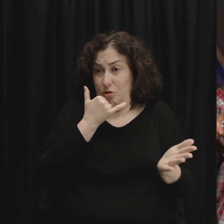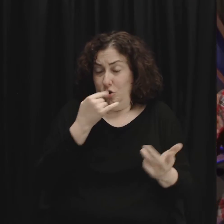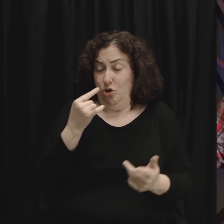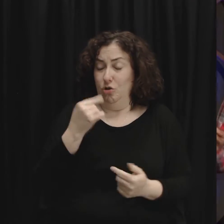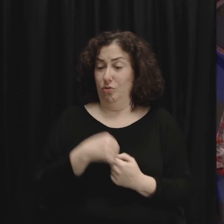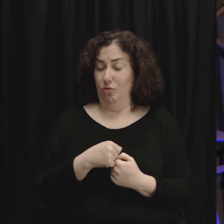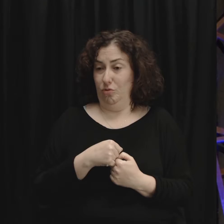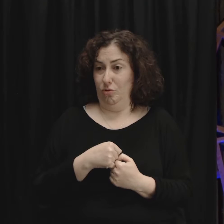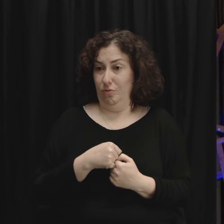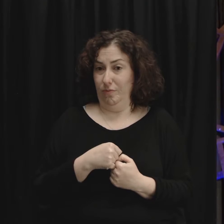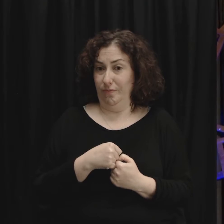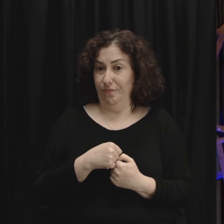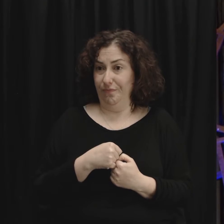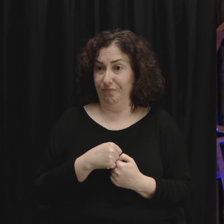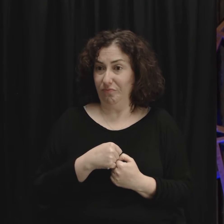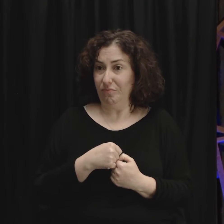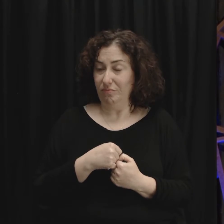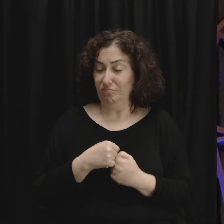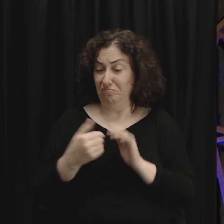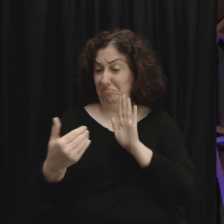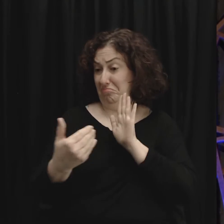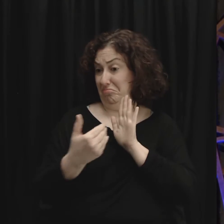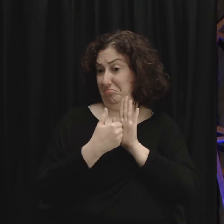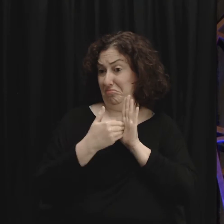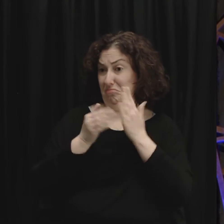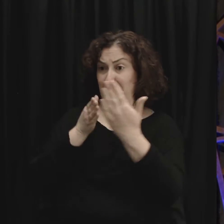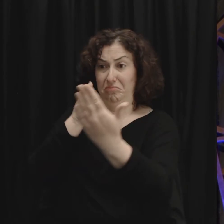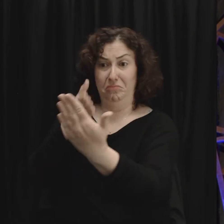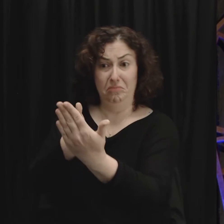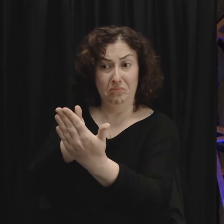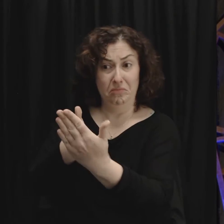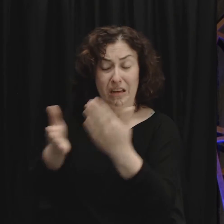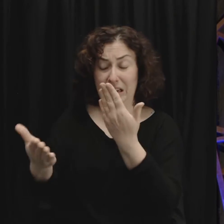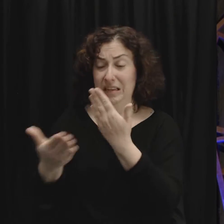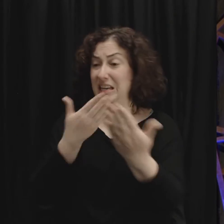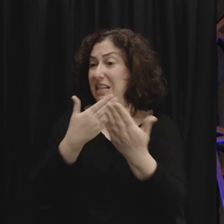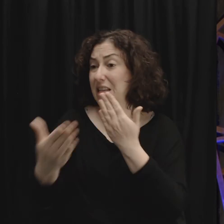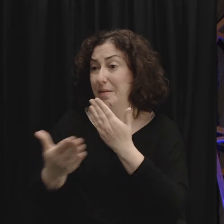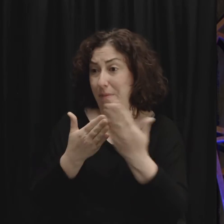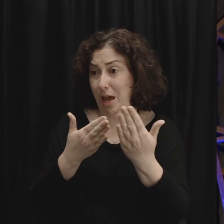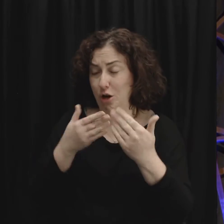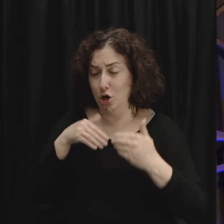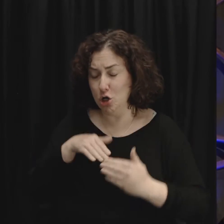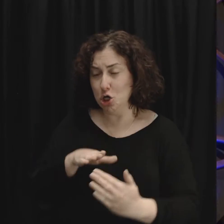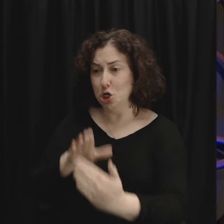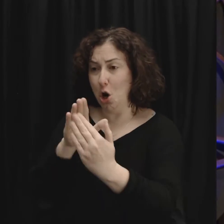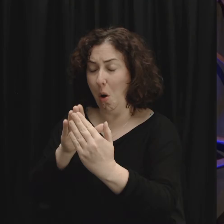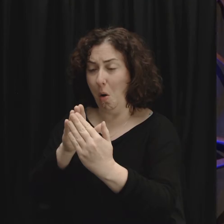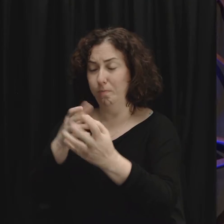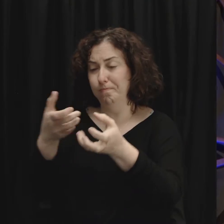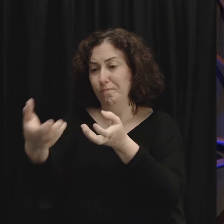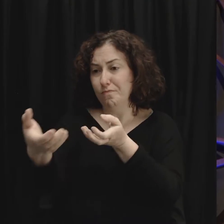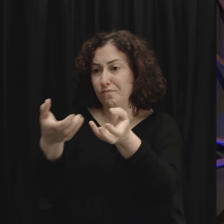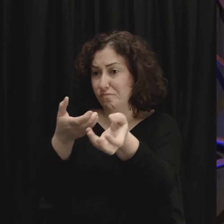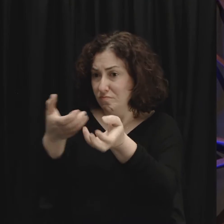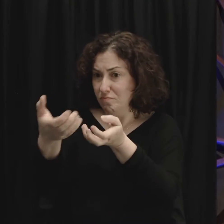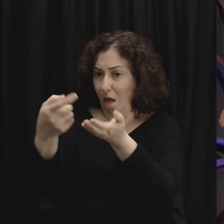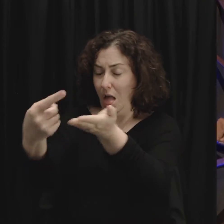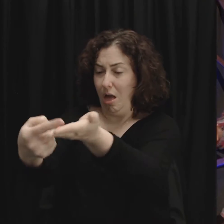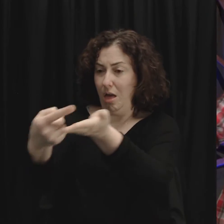either way Jesus is saying it's on you go to them and be reconciled take the first step